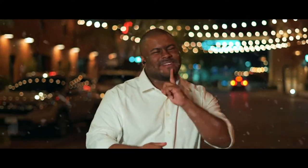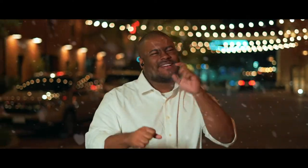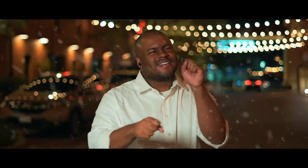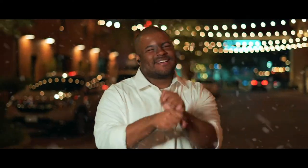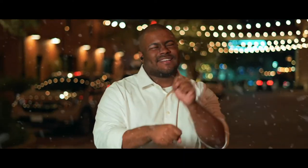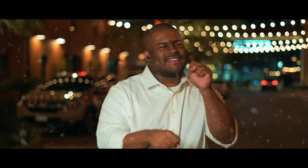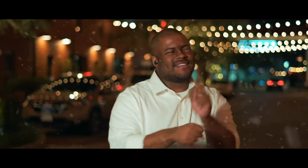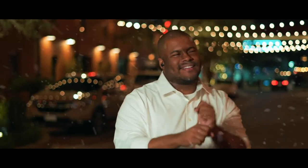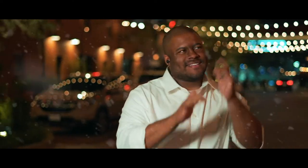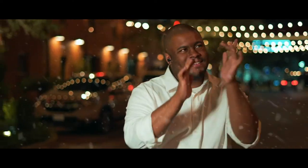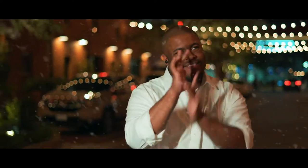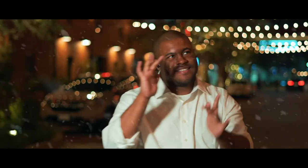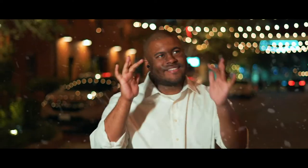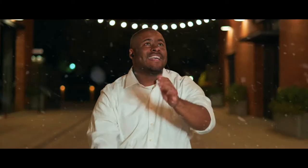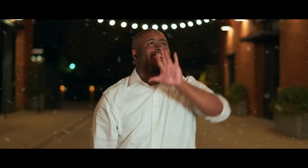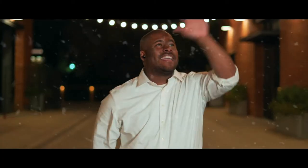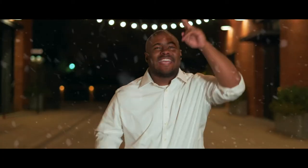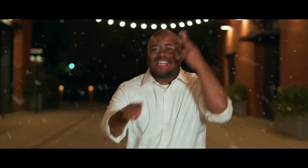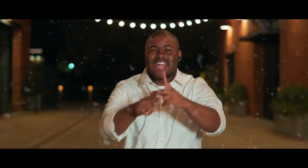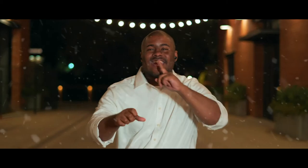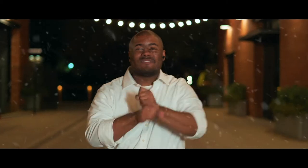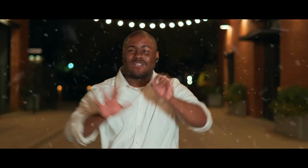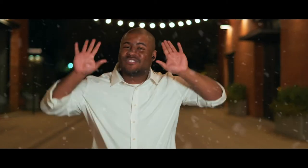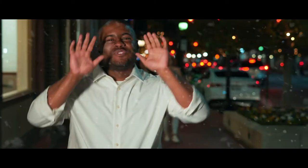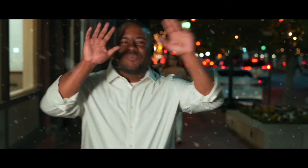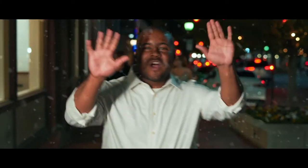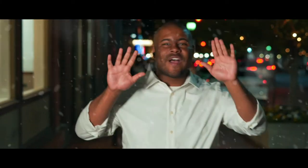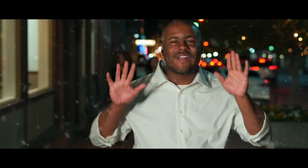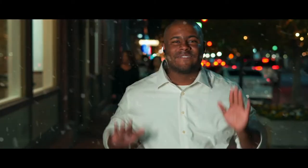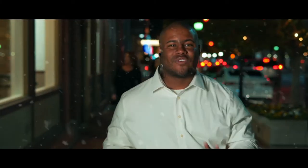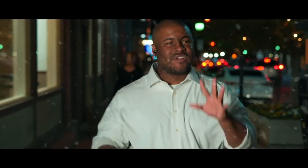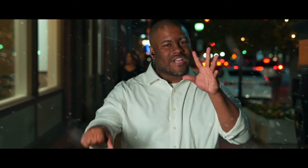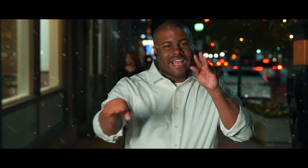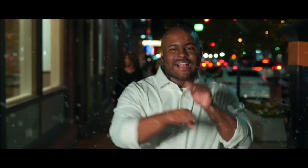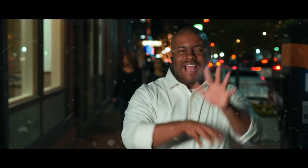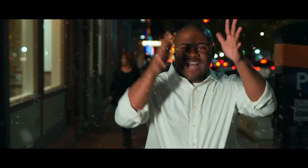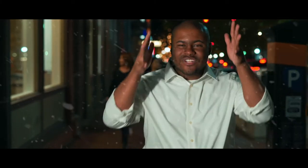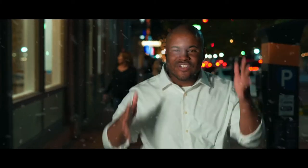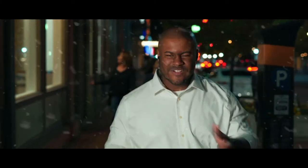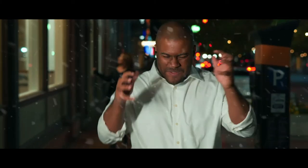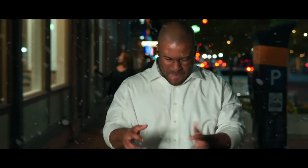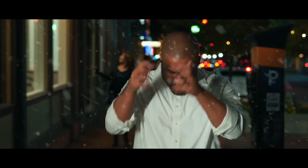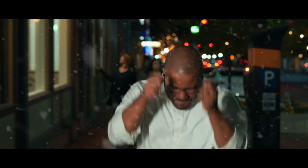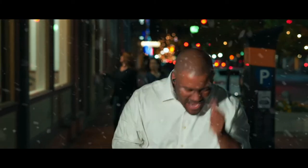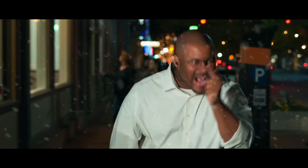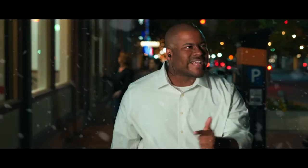King of kings His name is wonderful Counselor, mighty